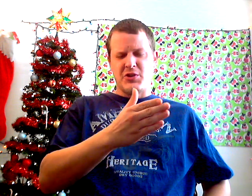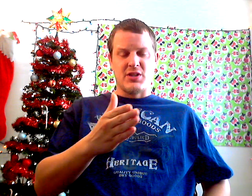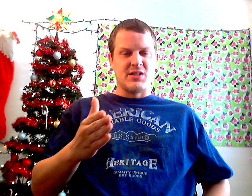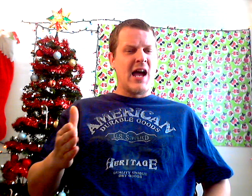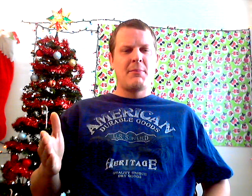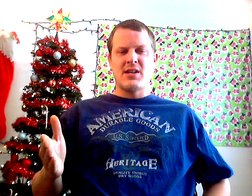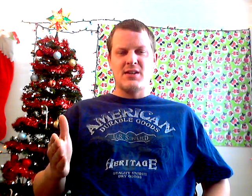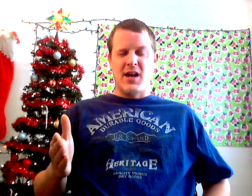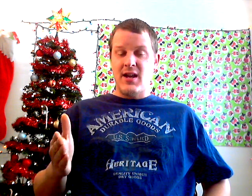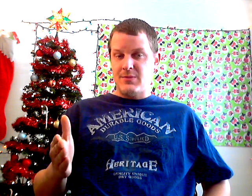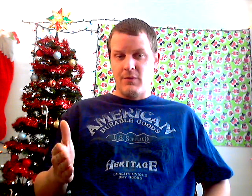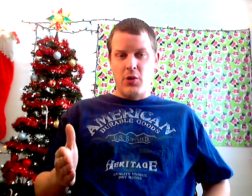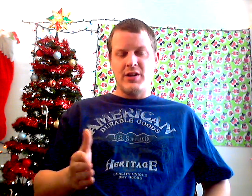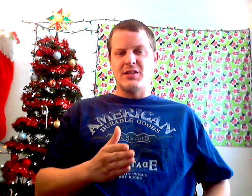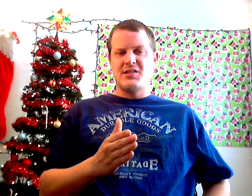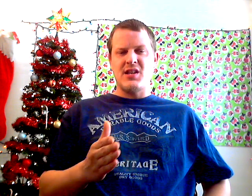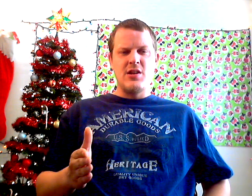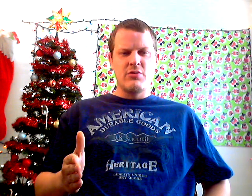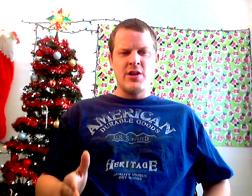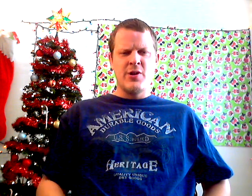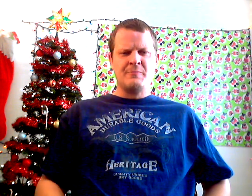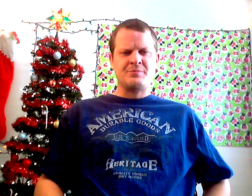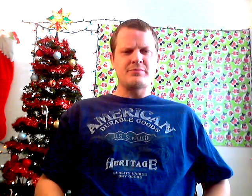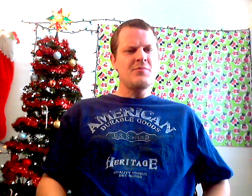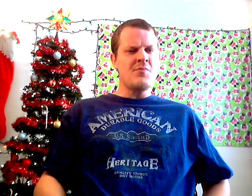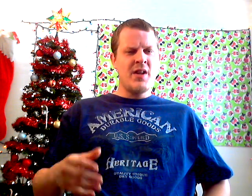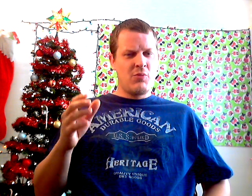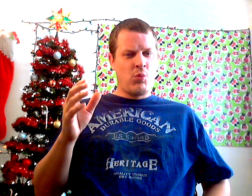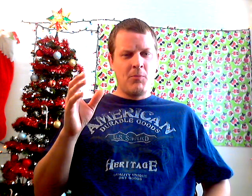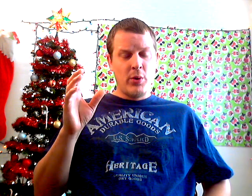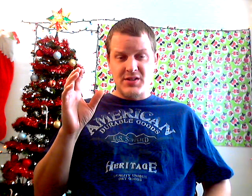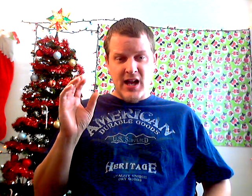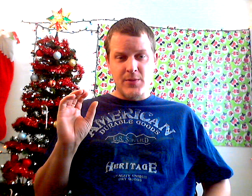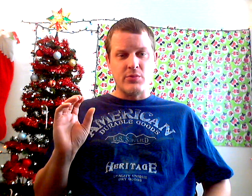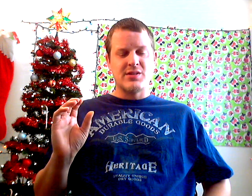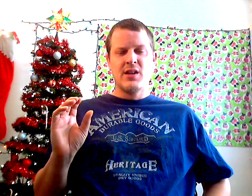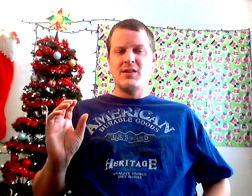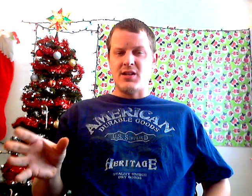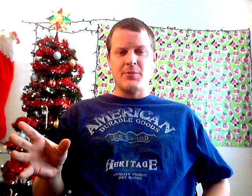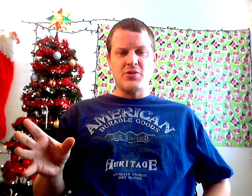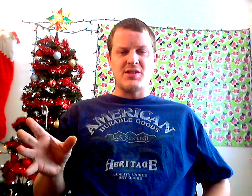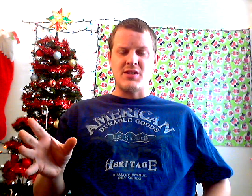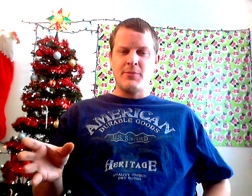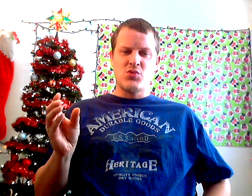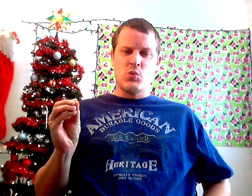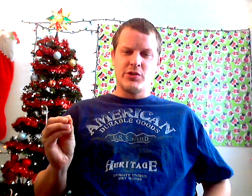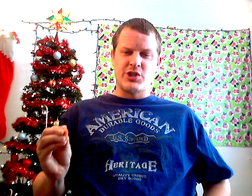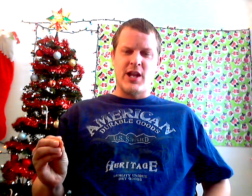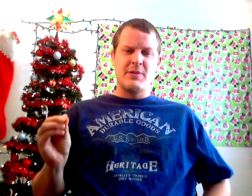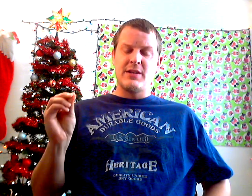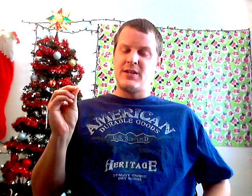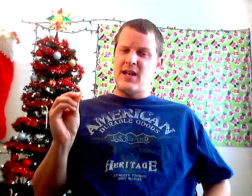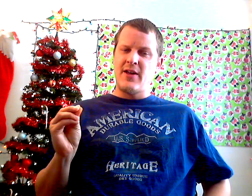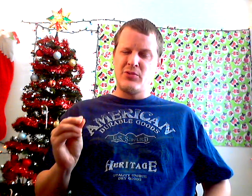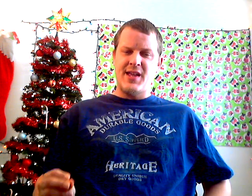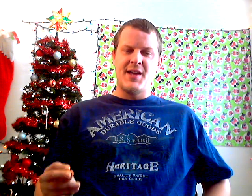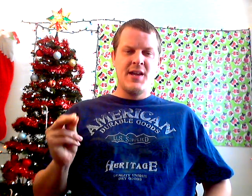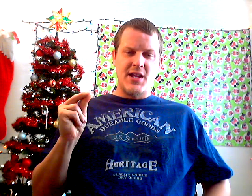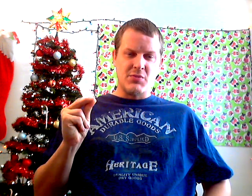finished in the top ten in the Heisman voting his senior year. At one point in time, he was WCW's world champion. And not only that, he